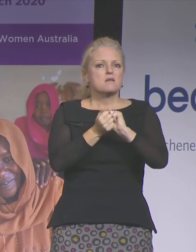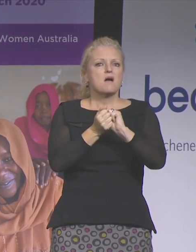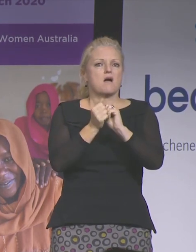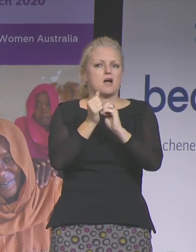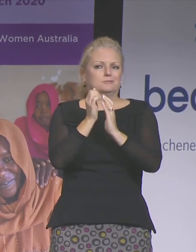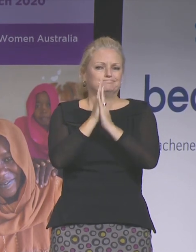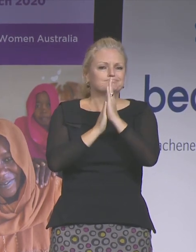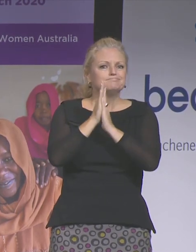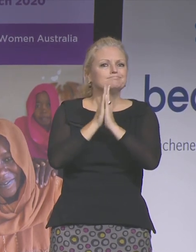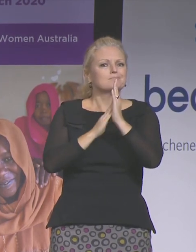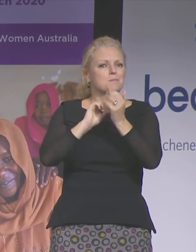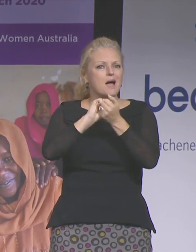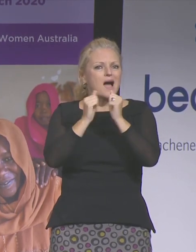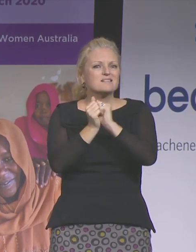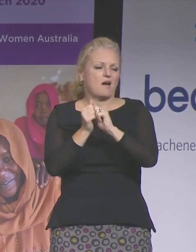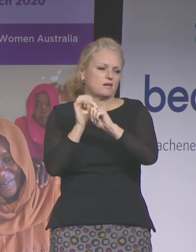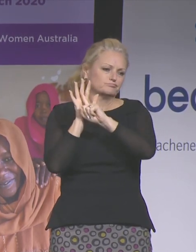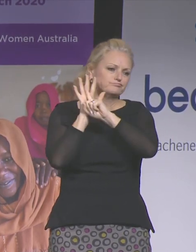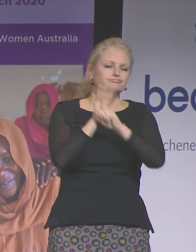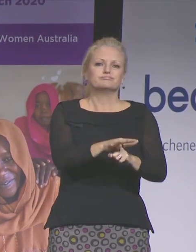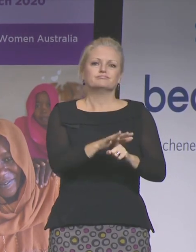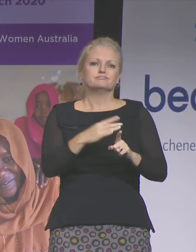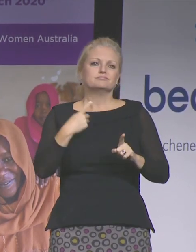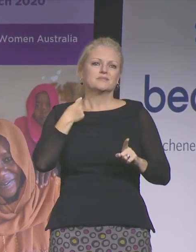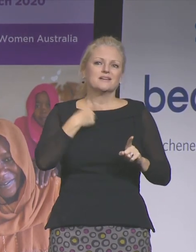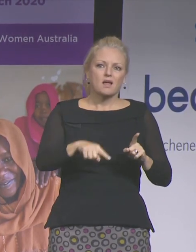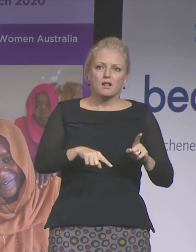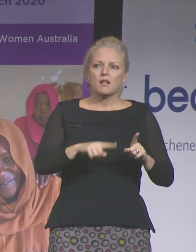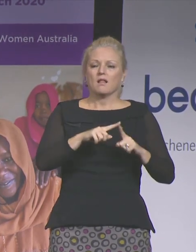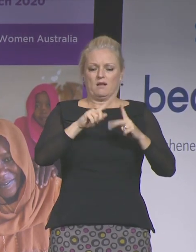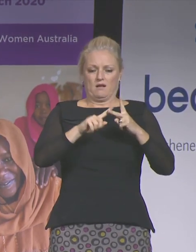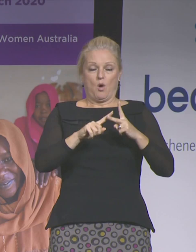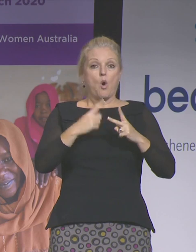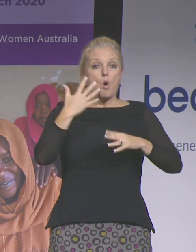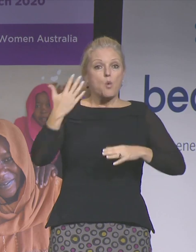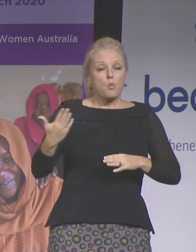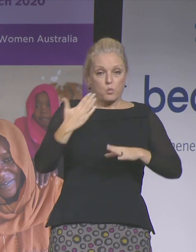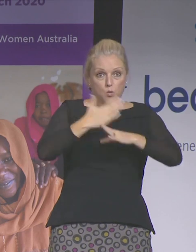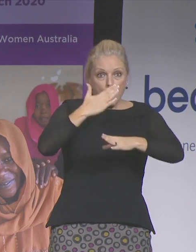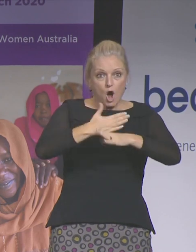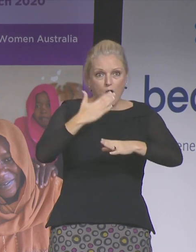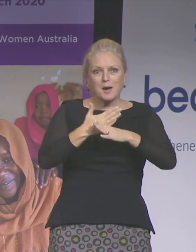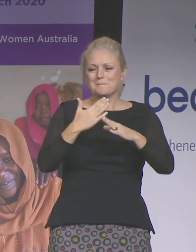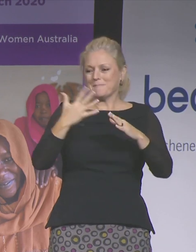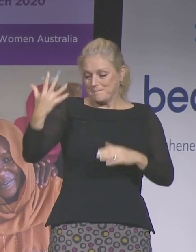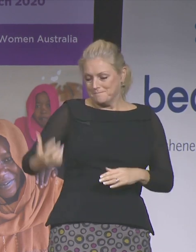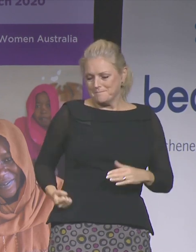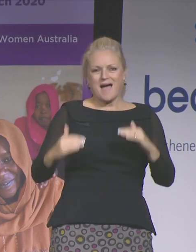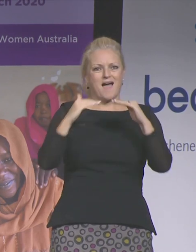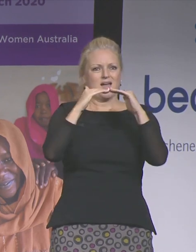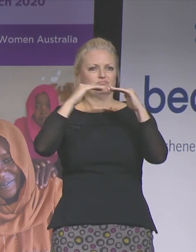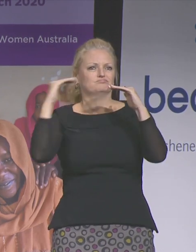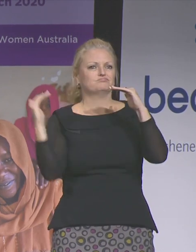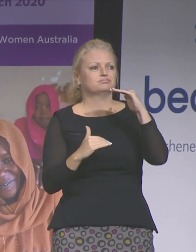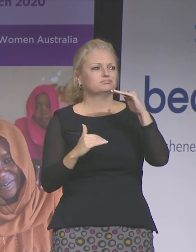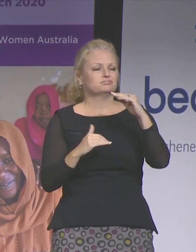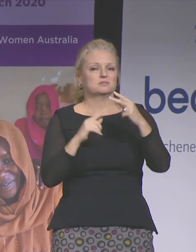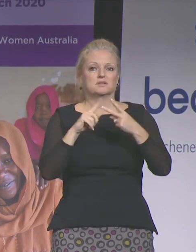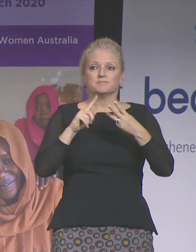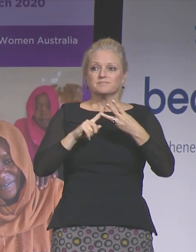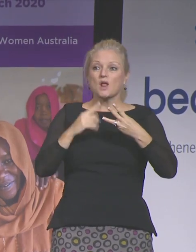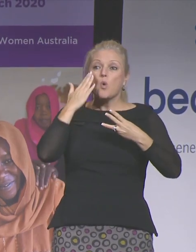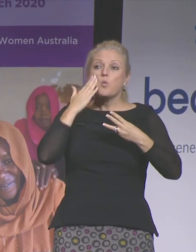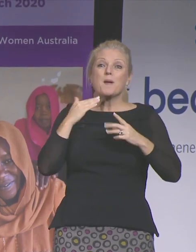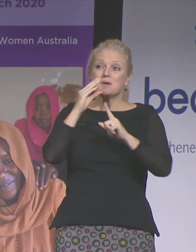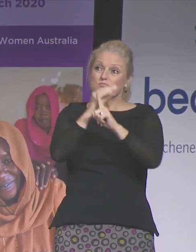less than their male colleagues for work of equal or comparable value. Those women promoted less but sexually